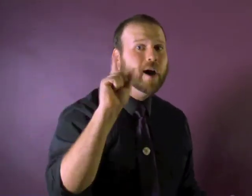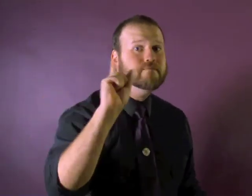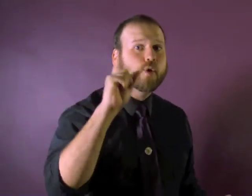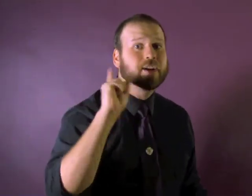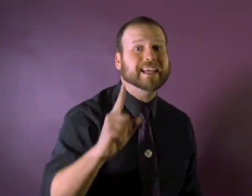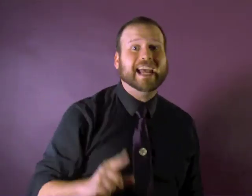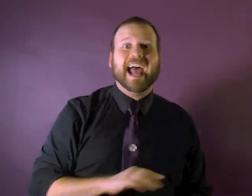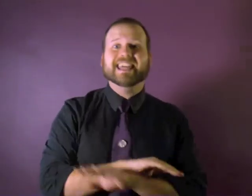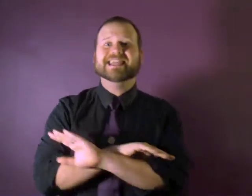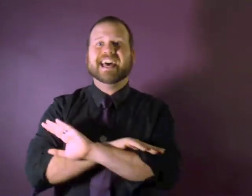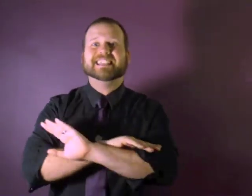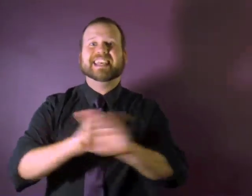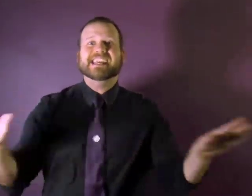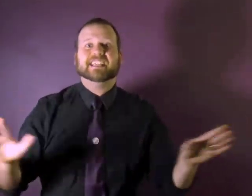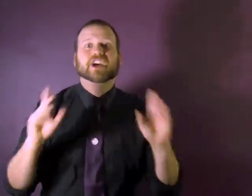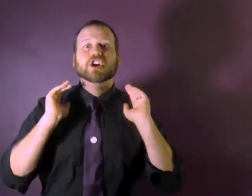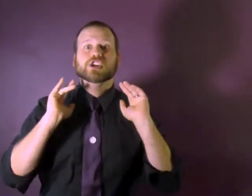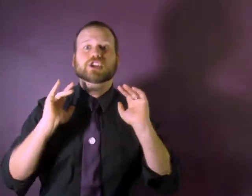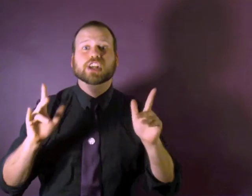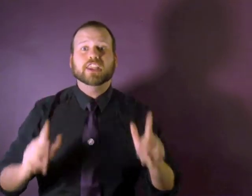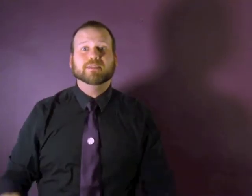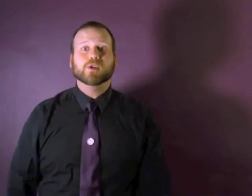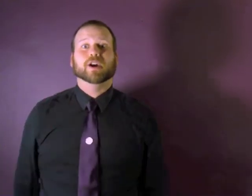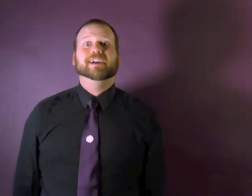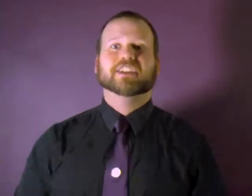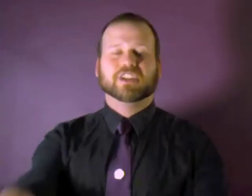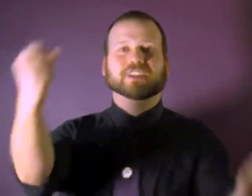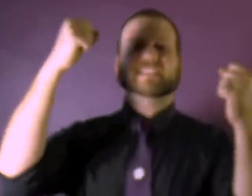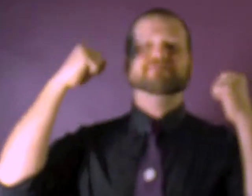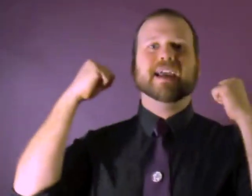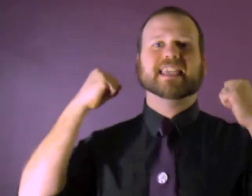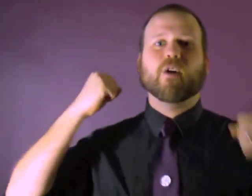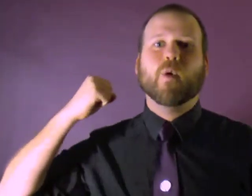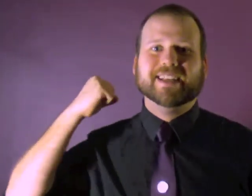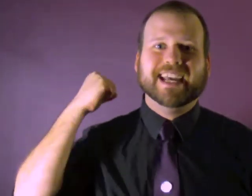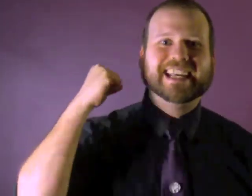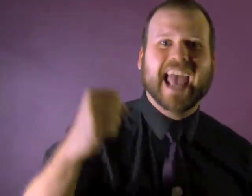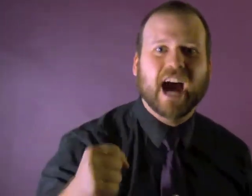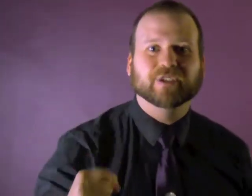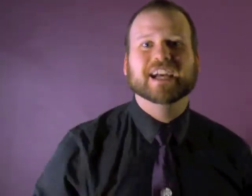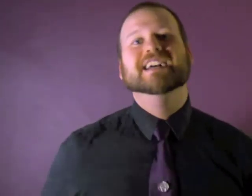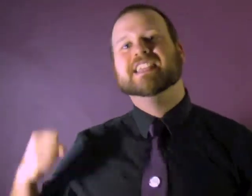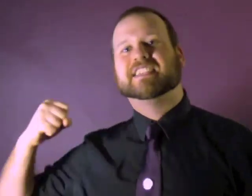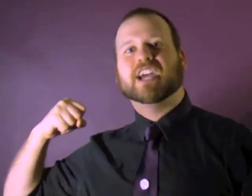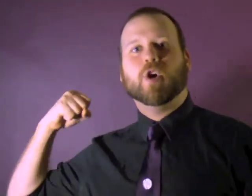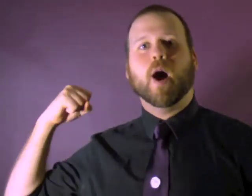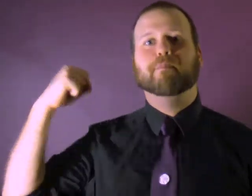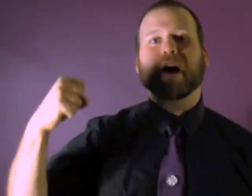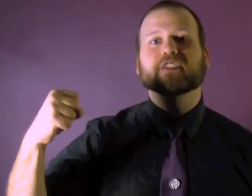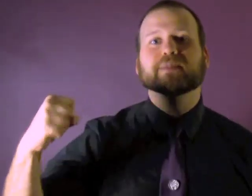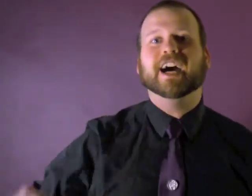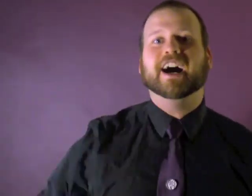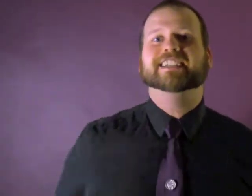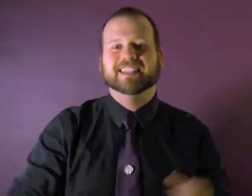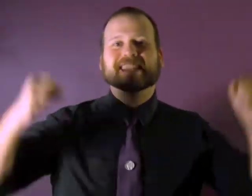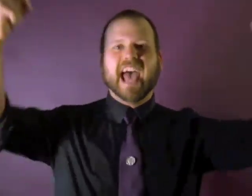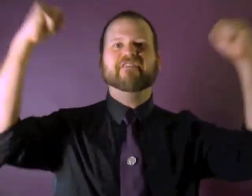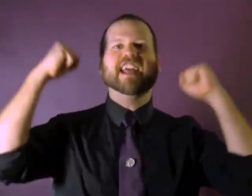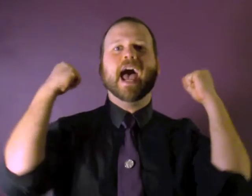one more day, and then that's it. Nothing more. So let's make that one day count. Let's go above and beyond. Let's have an